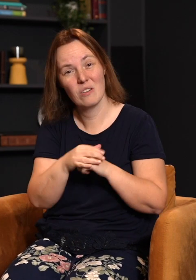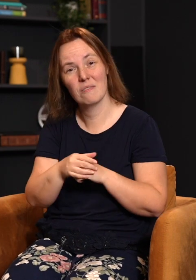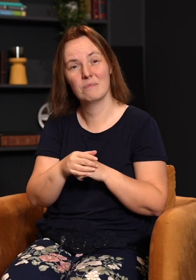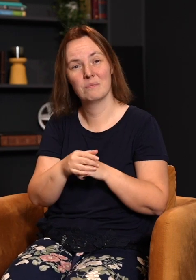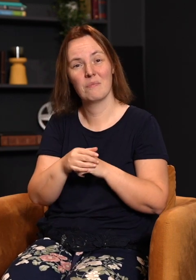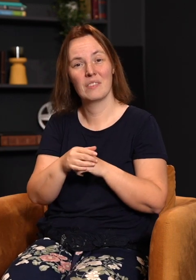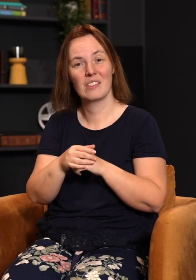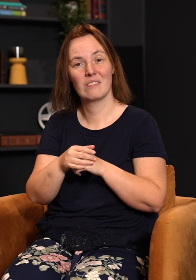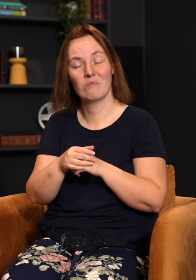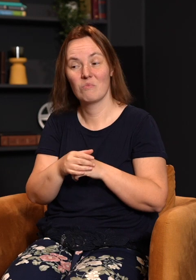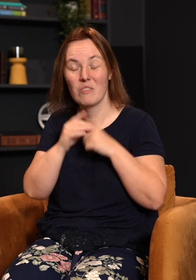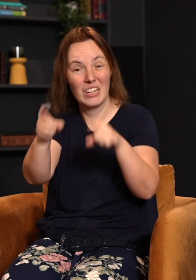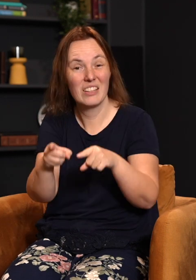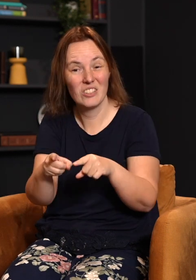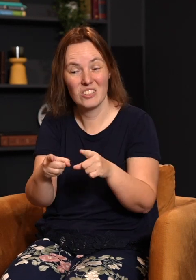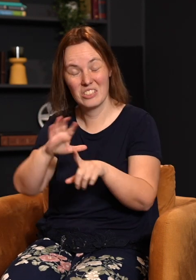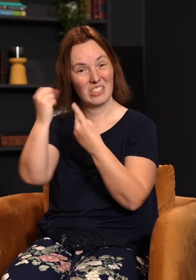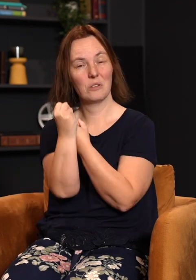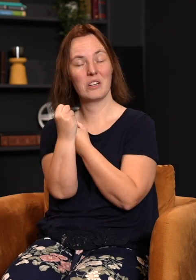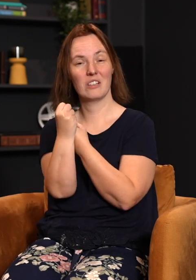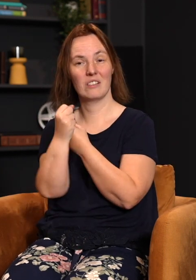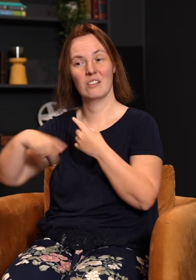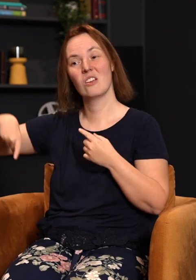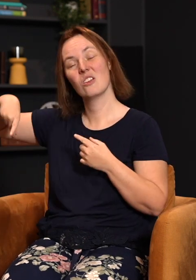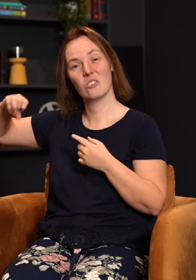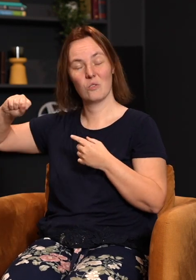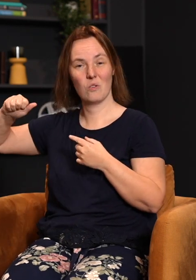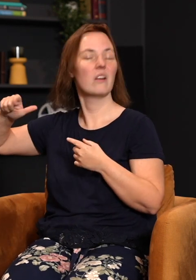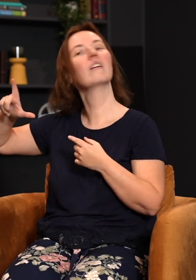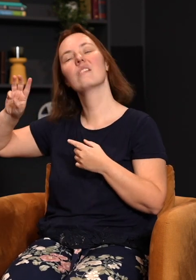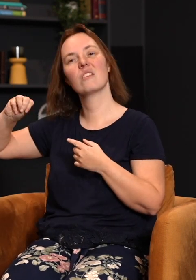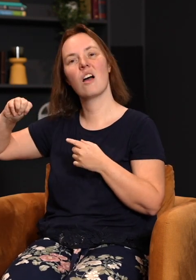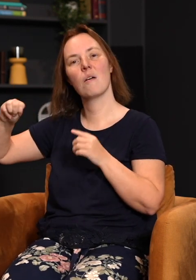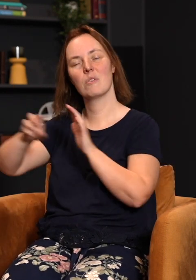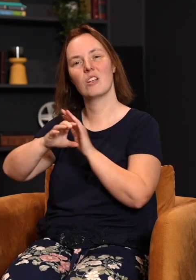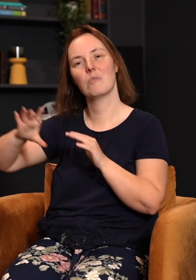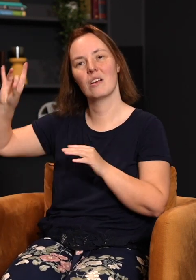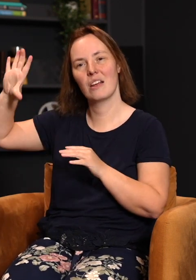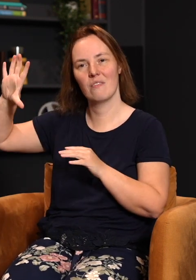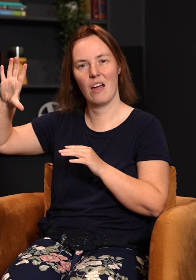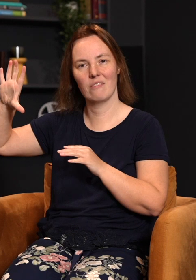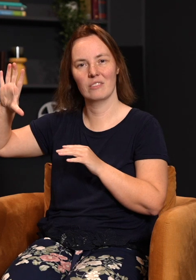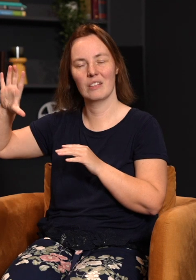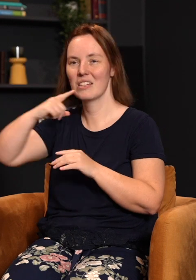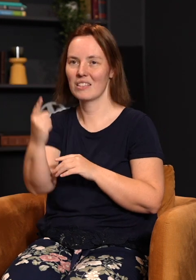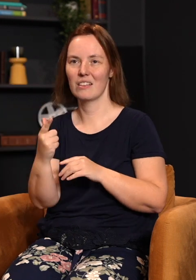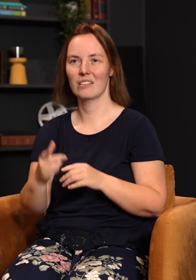offer a remedy to this situation. And so, Psalm 85 says this, unfailing love, grace, mercy,